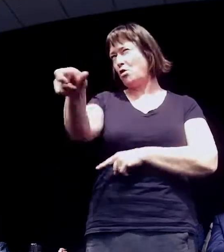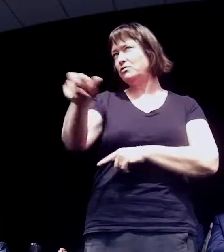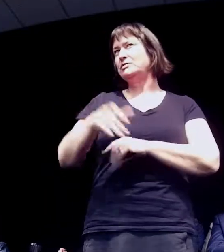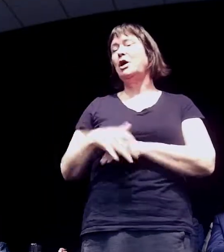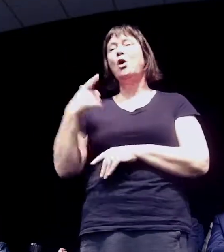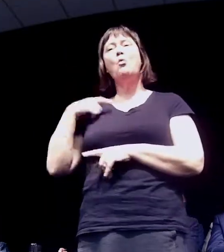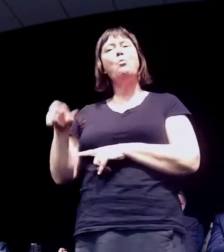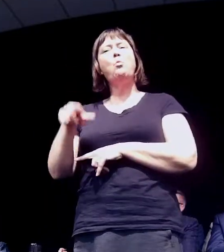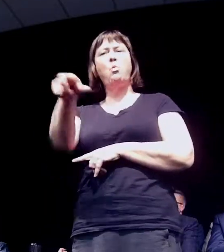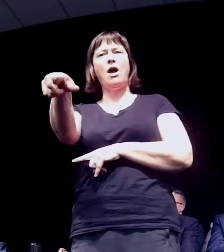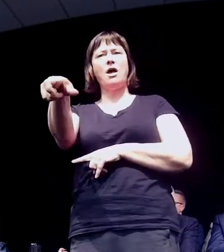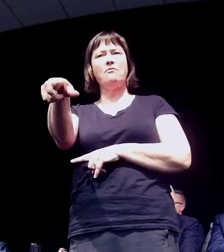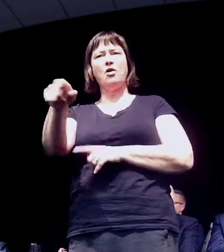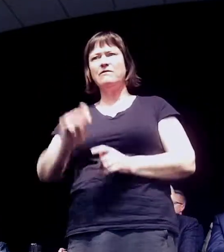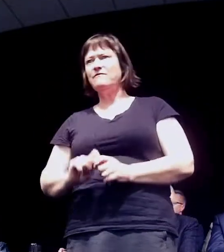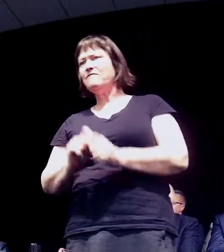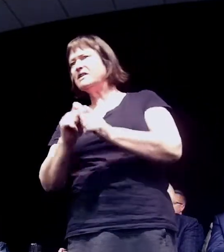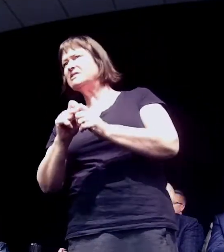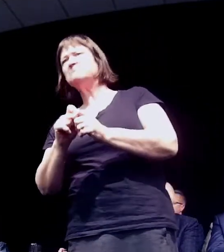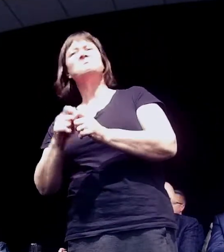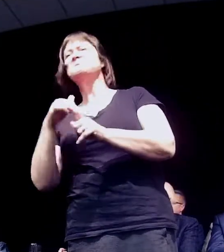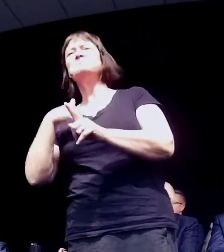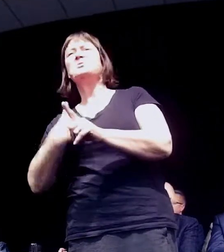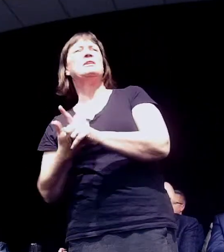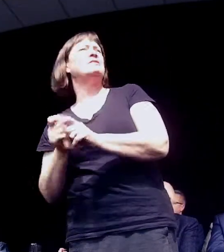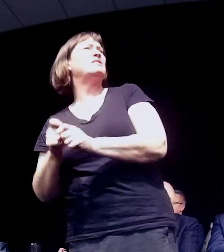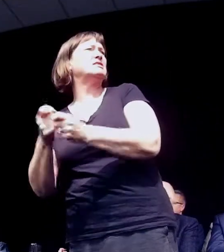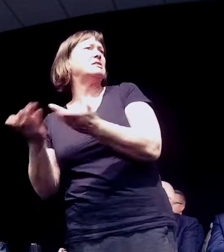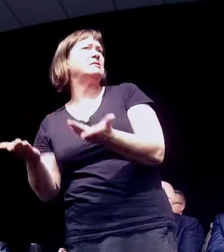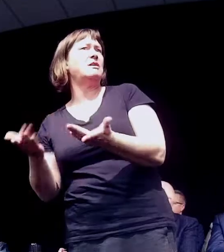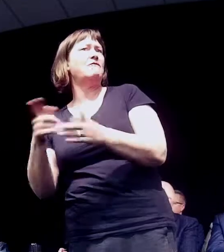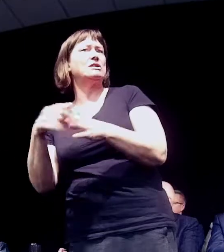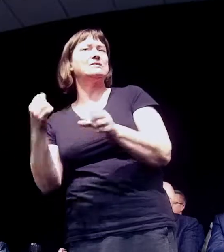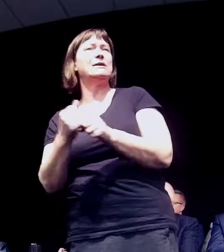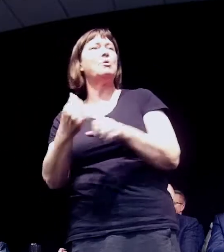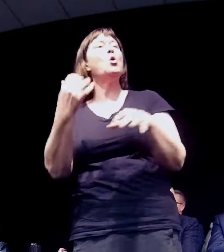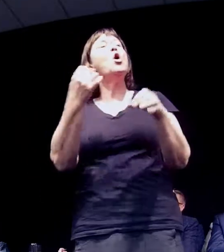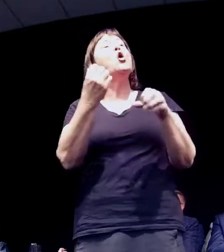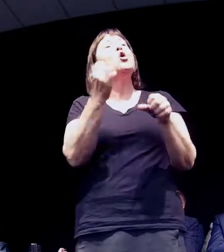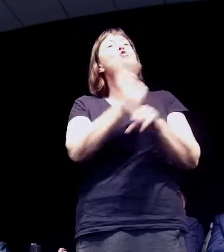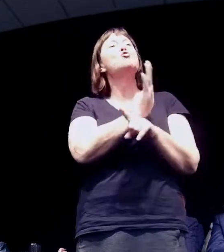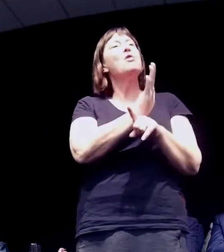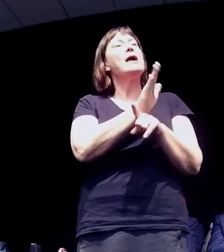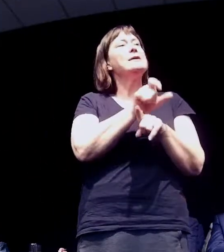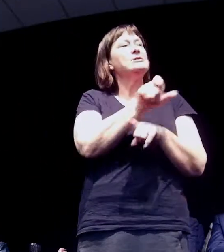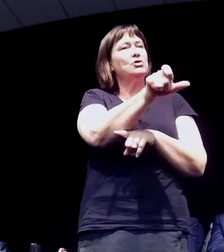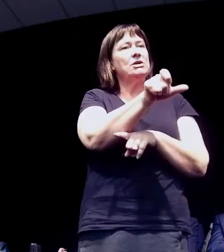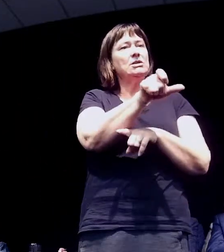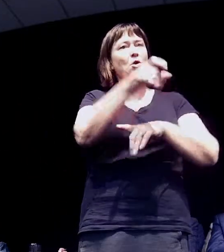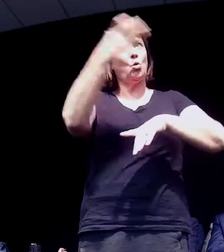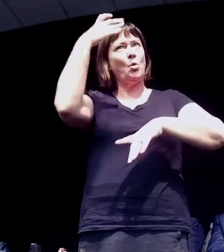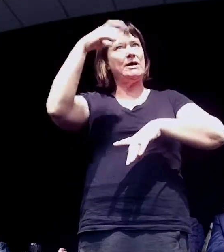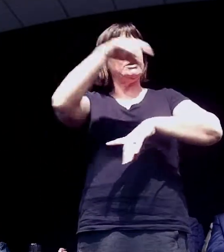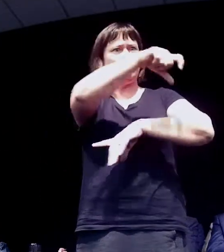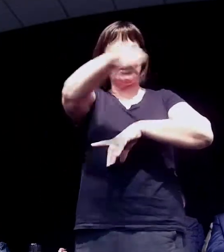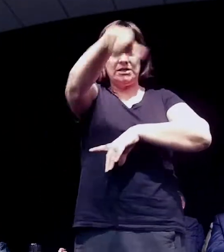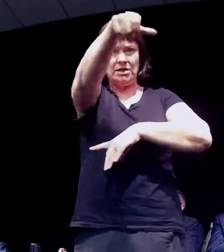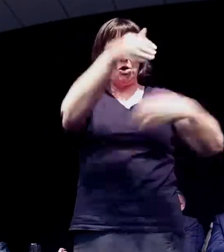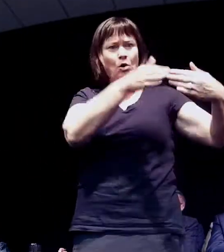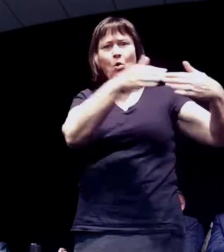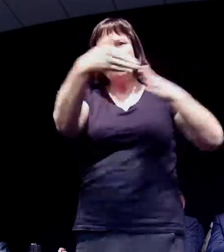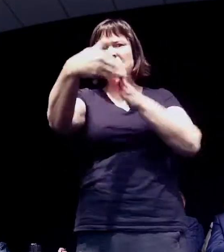Why is the roading being fixed when it does not need to be? For example, Grey Street and Queen Street corners got fixed in